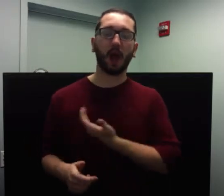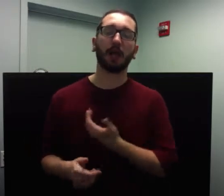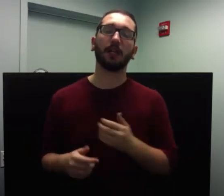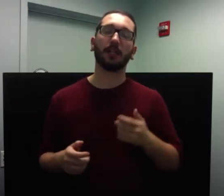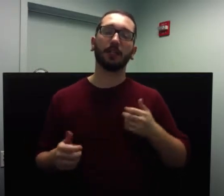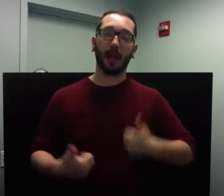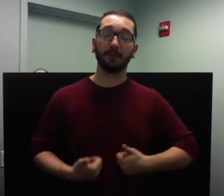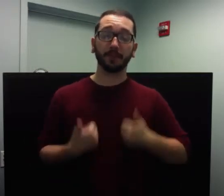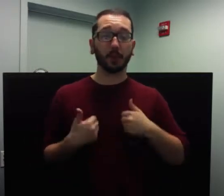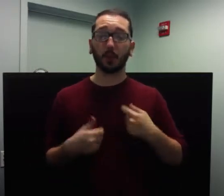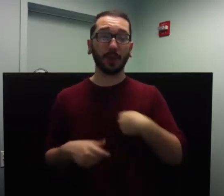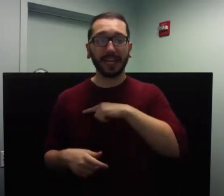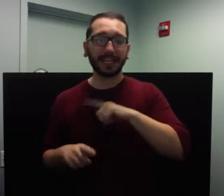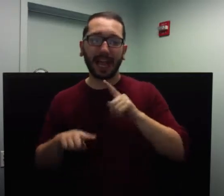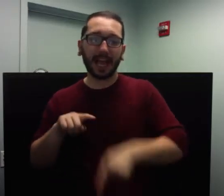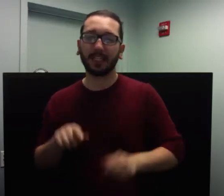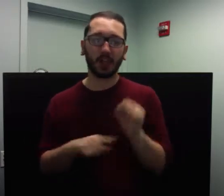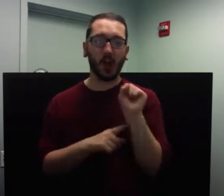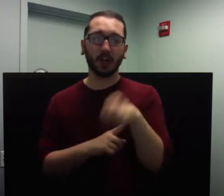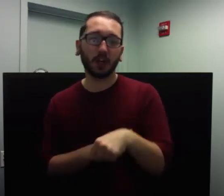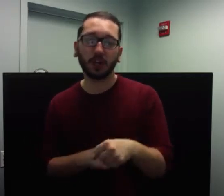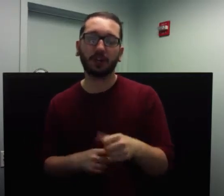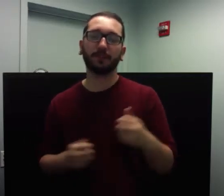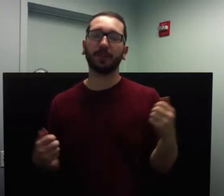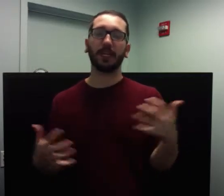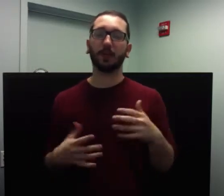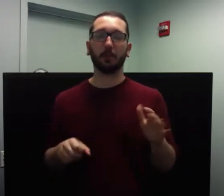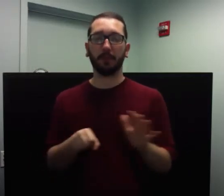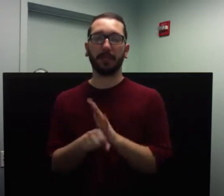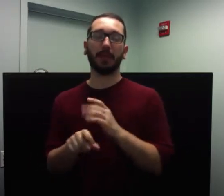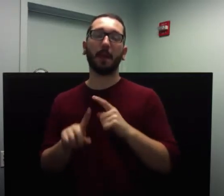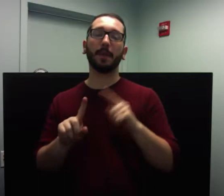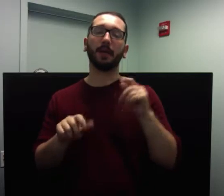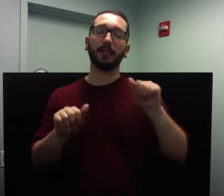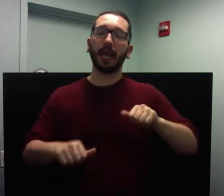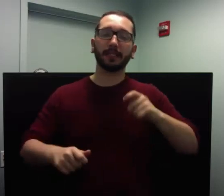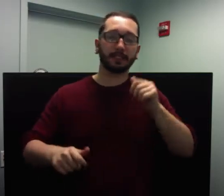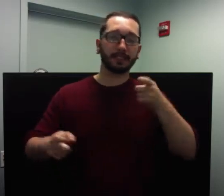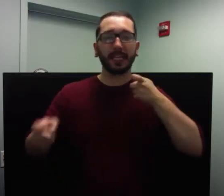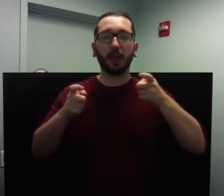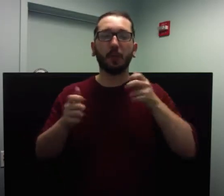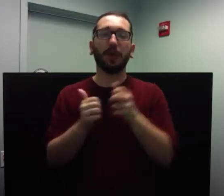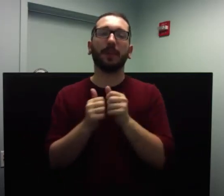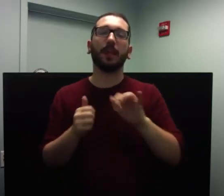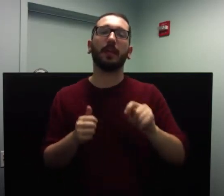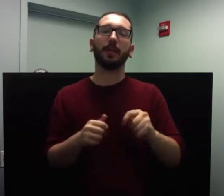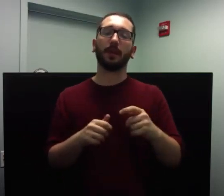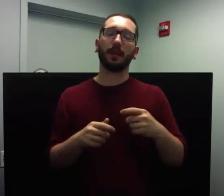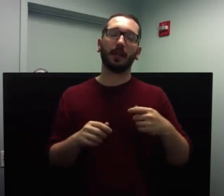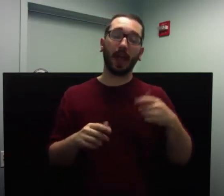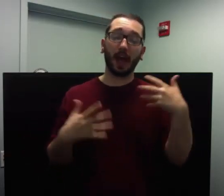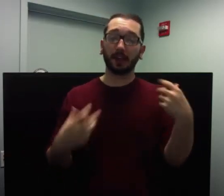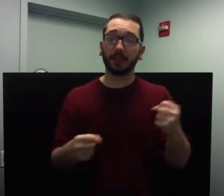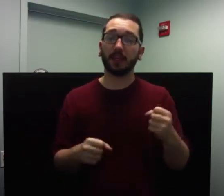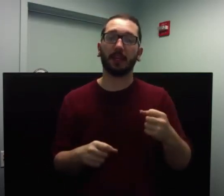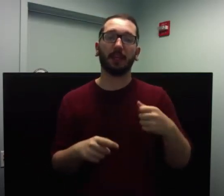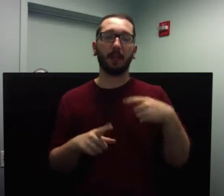we can view it differently and deal with it in healthy and productive ways. You see, we each have